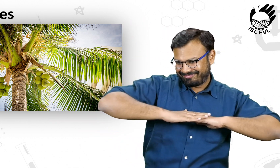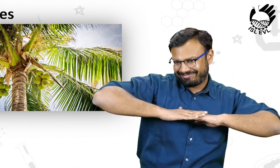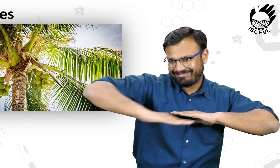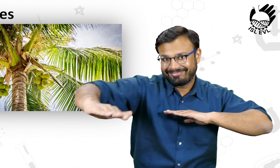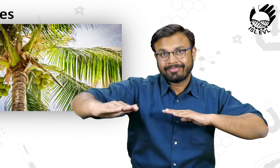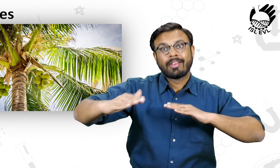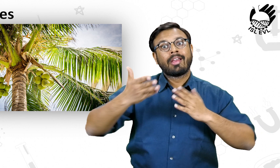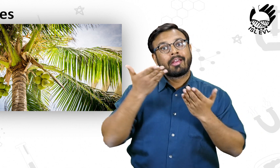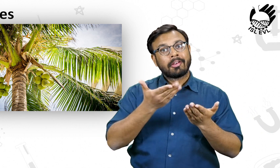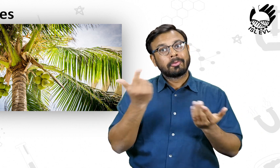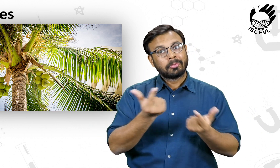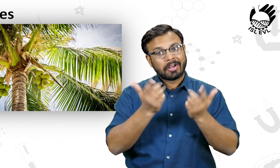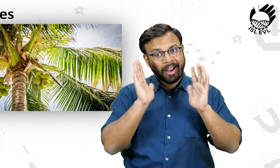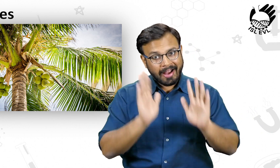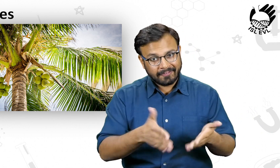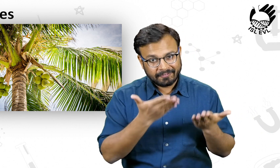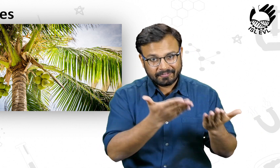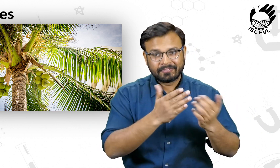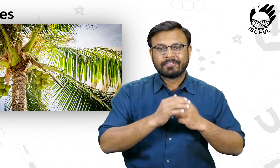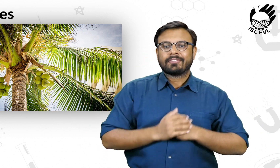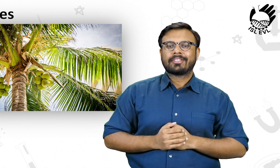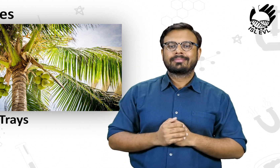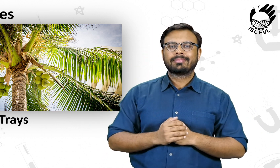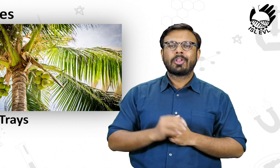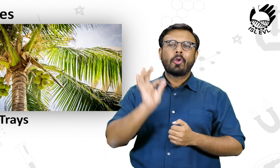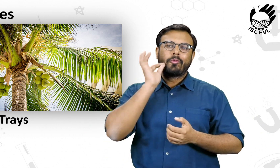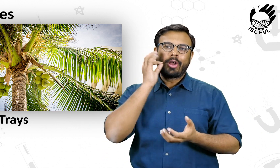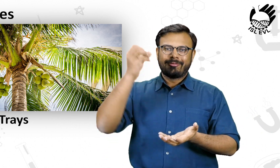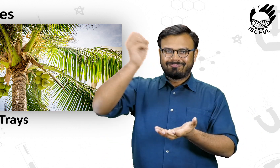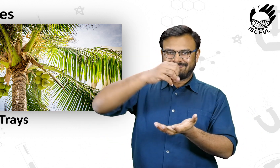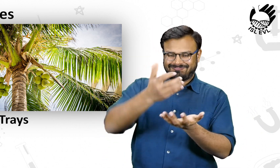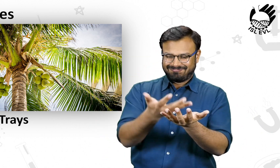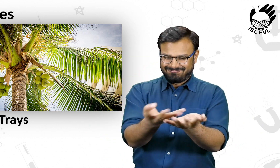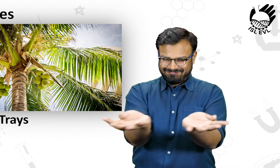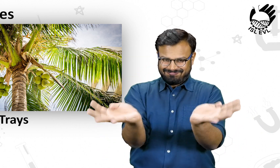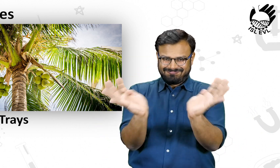fruits, fruit trays,